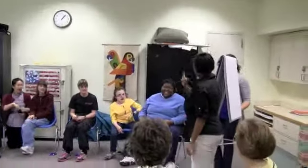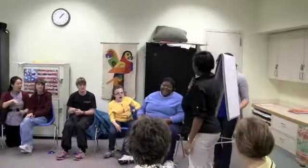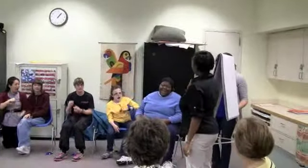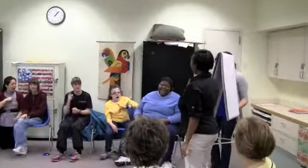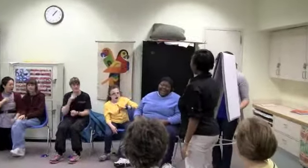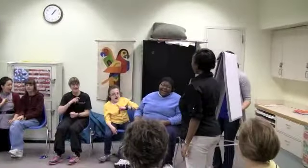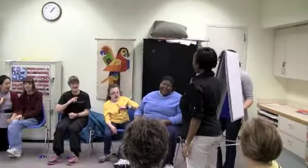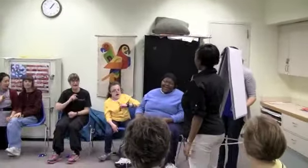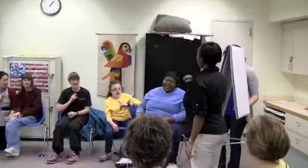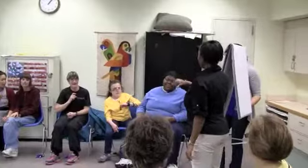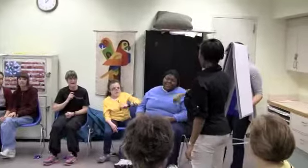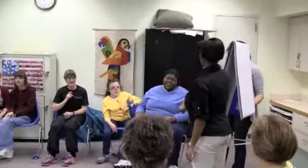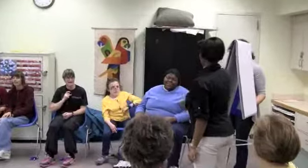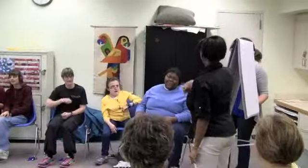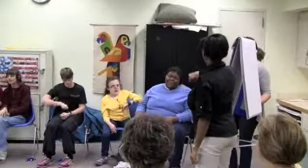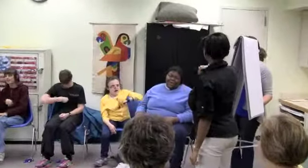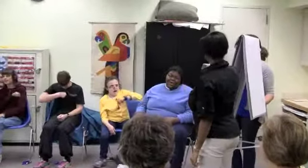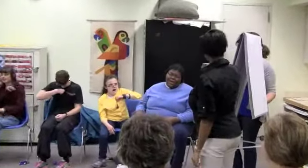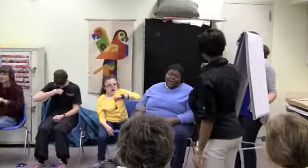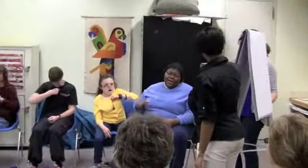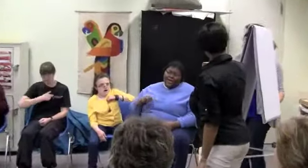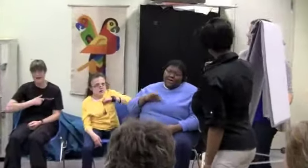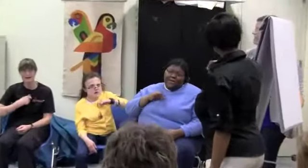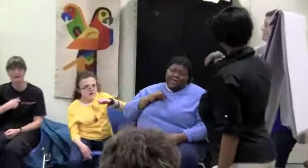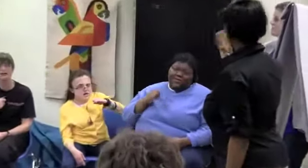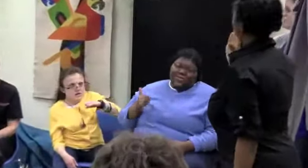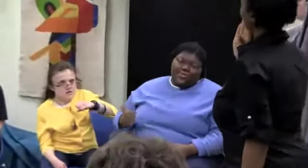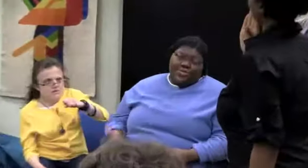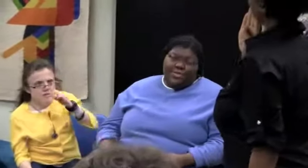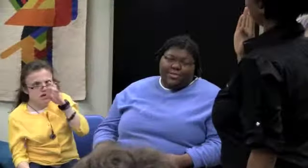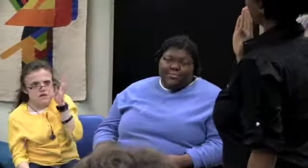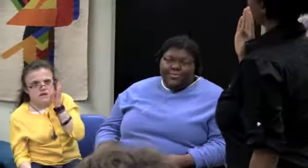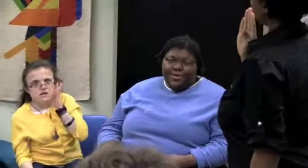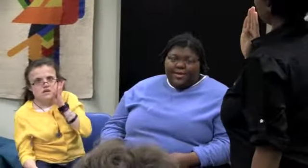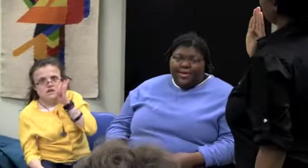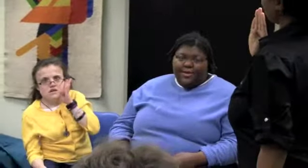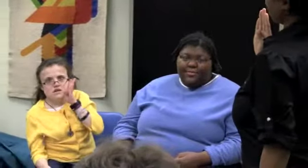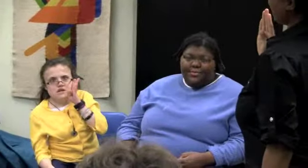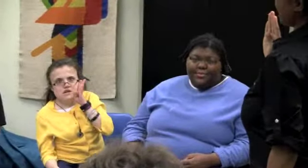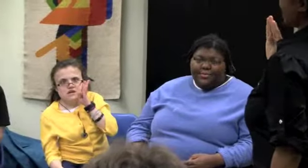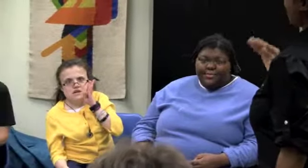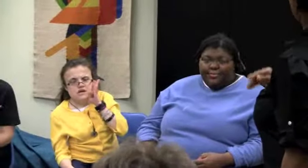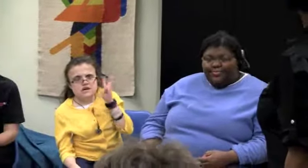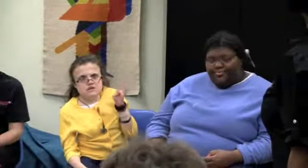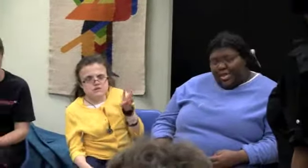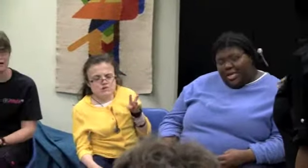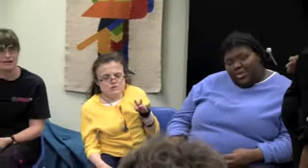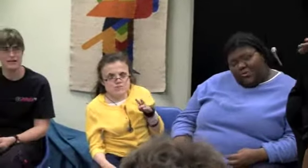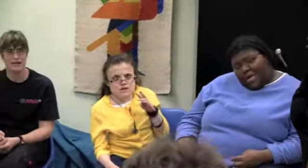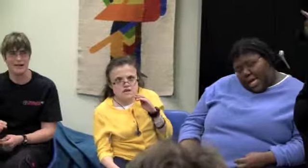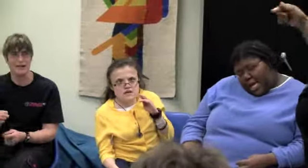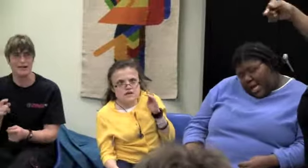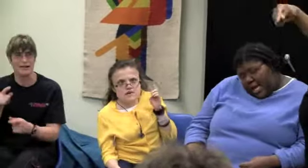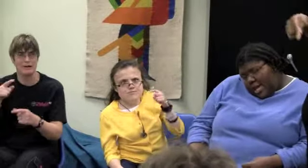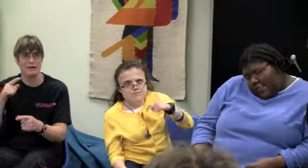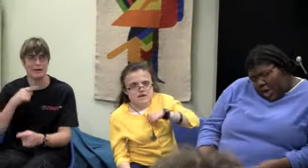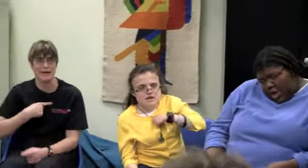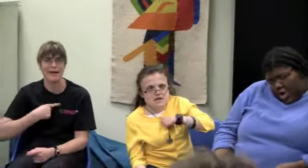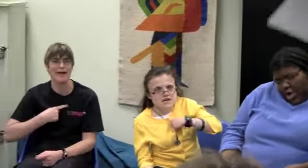I'm so proud to be, to be me.